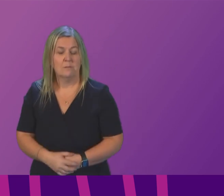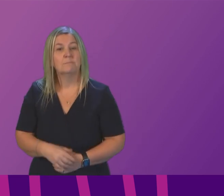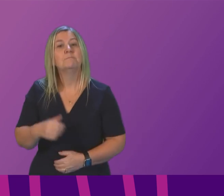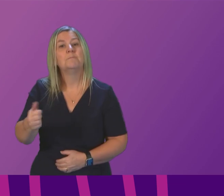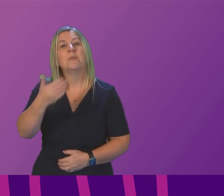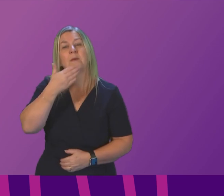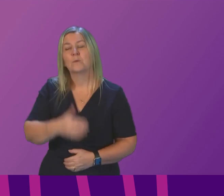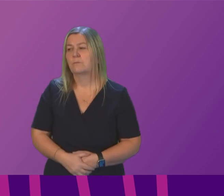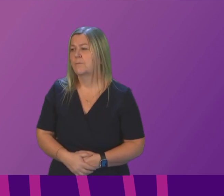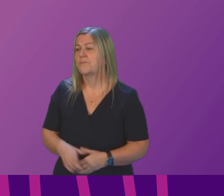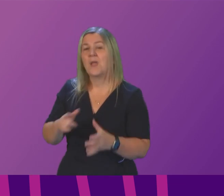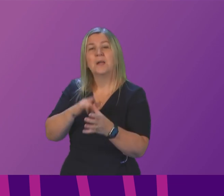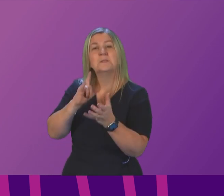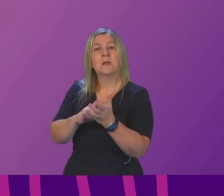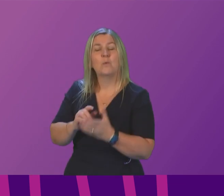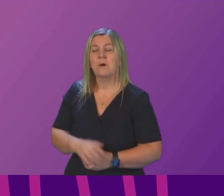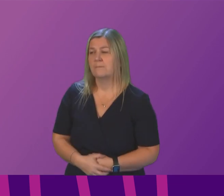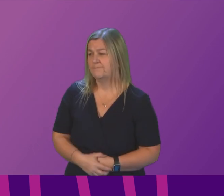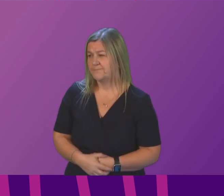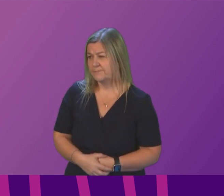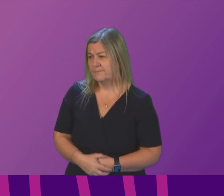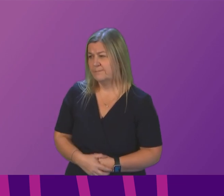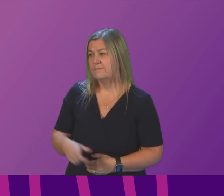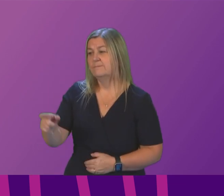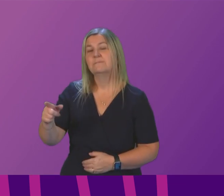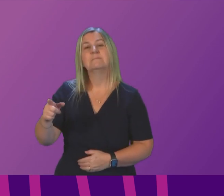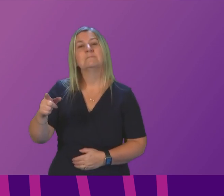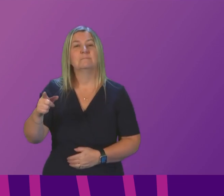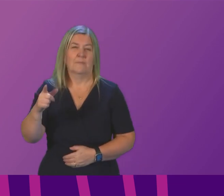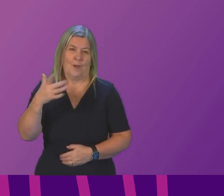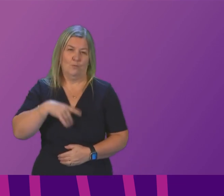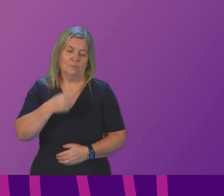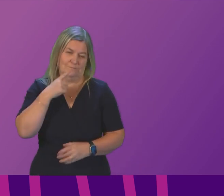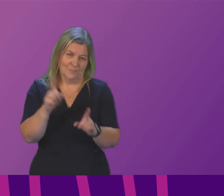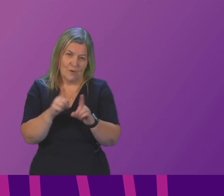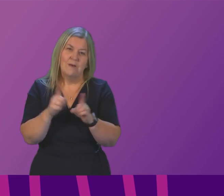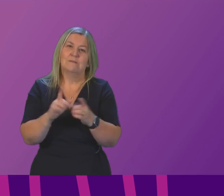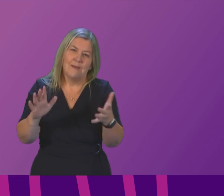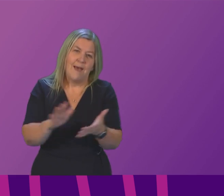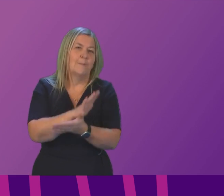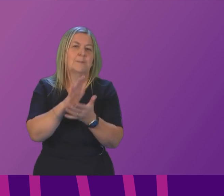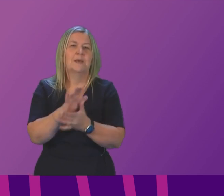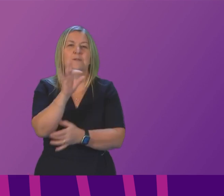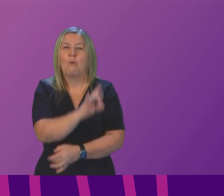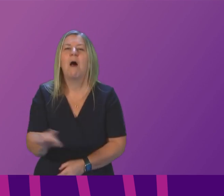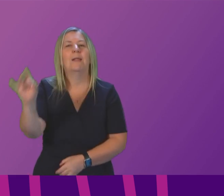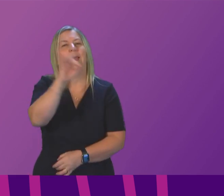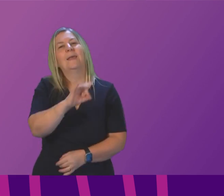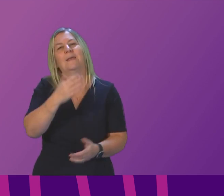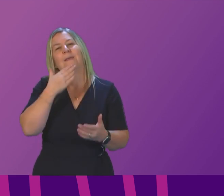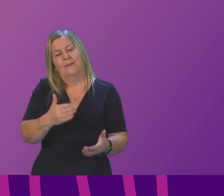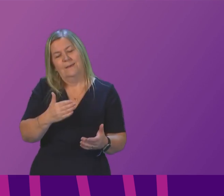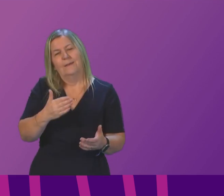two Anna Sarwar Thank you can I join others in wishing all those celebrating Diwali a very happy Diwali coming through these